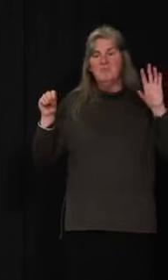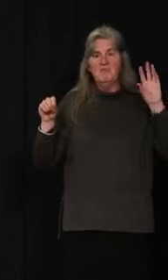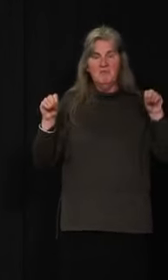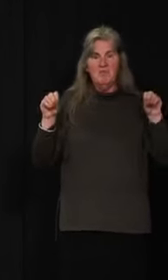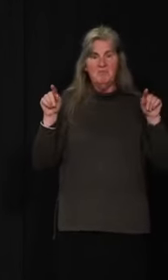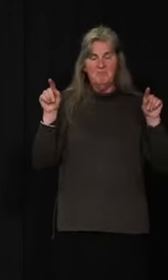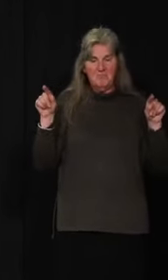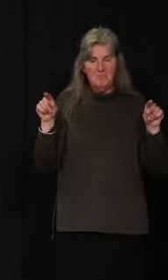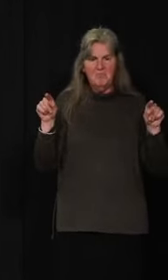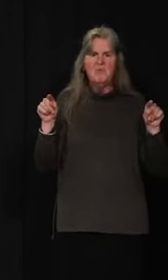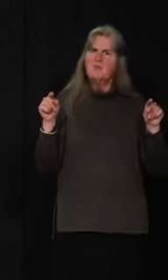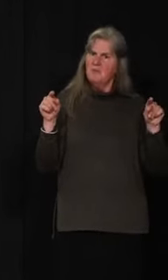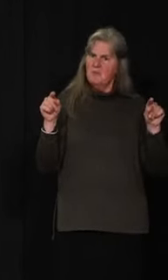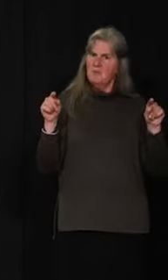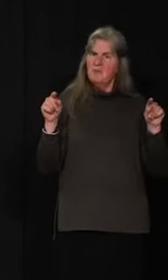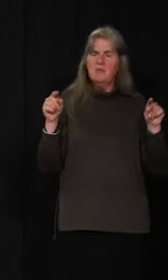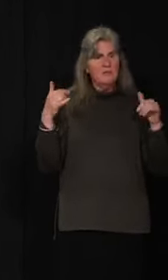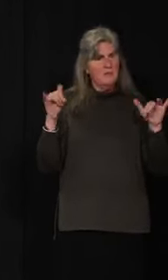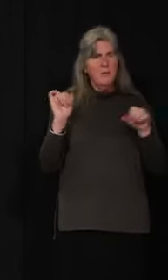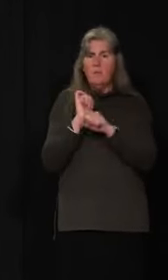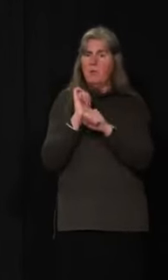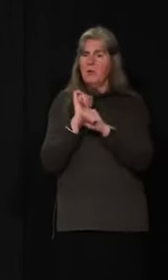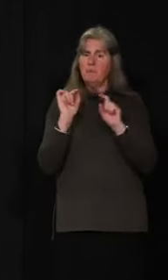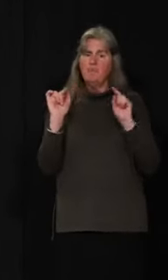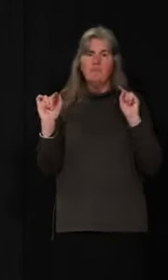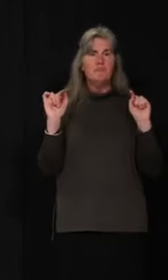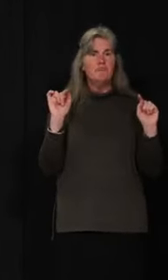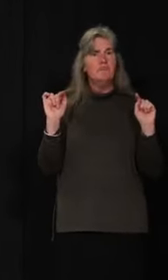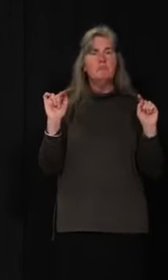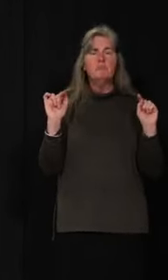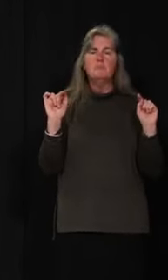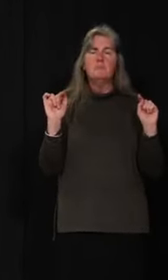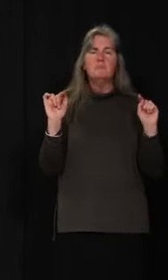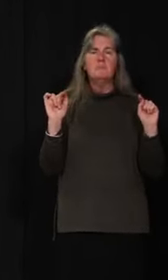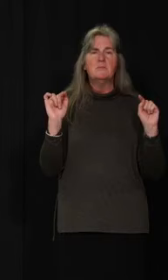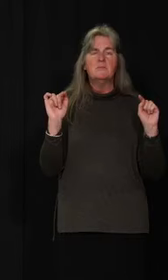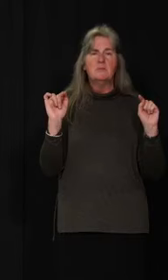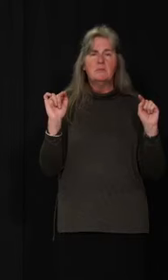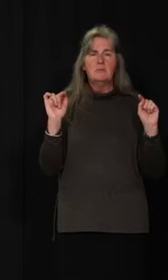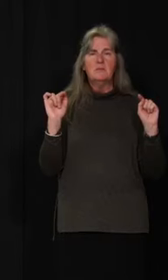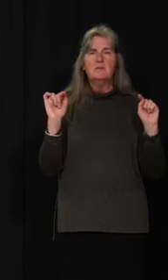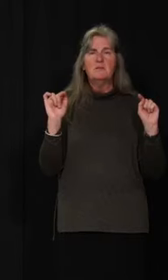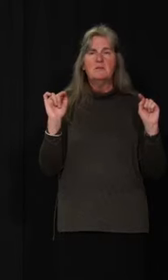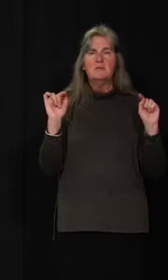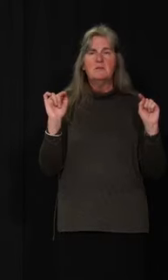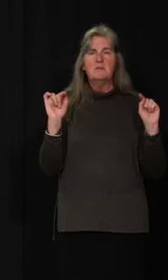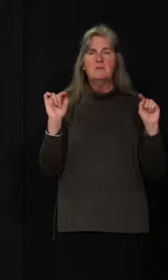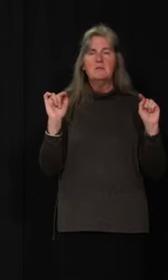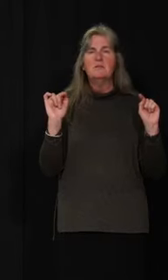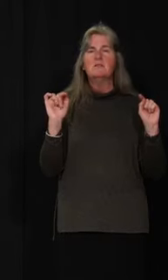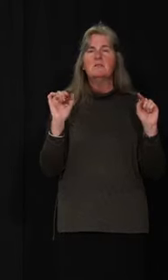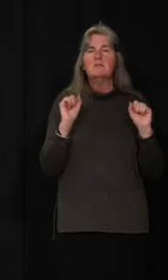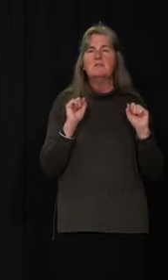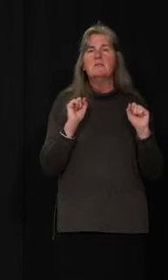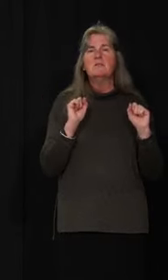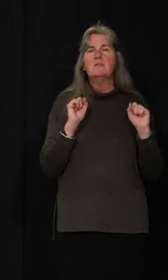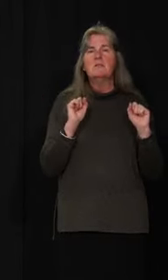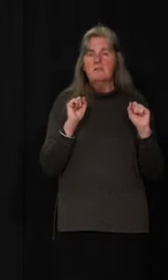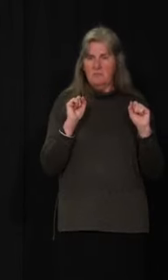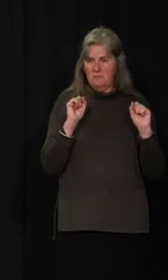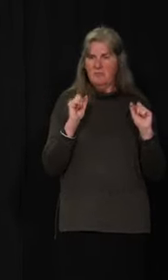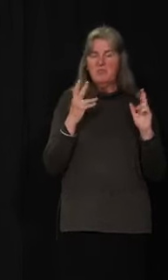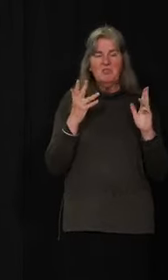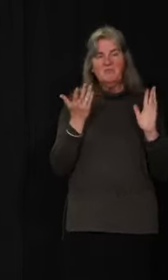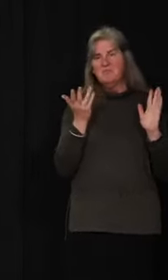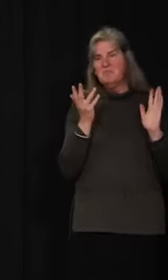see a whole bunch of different variables when it comes to how folks are being